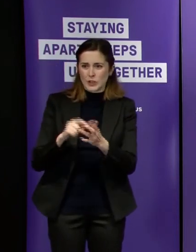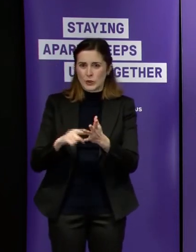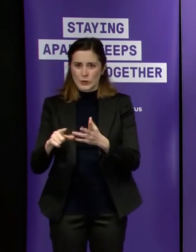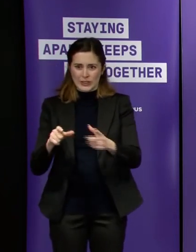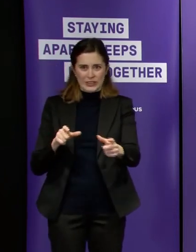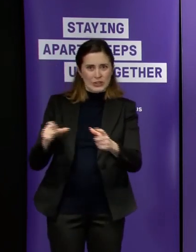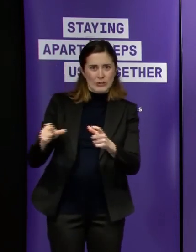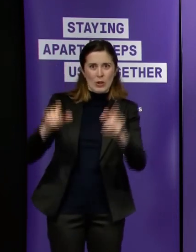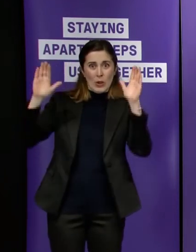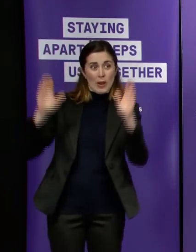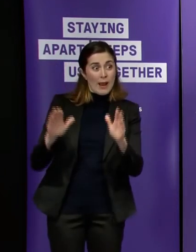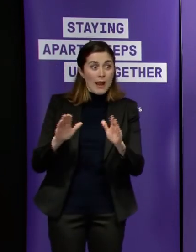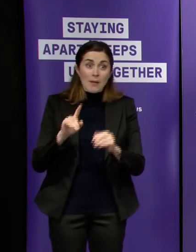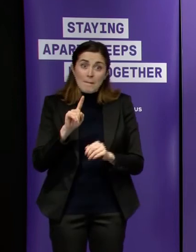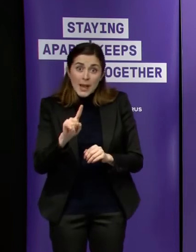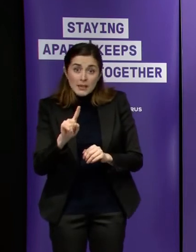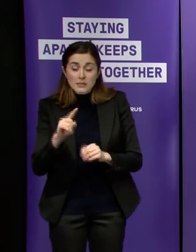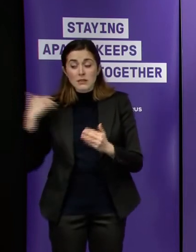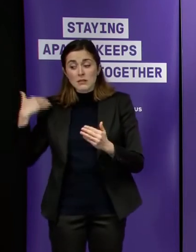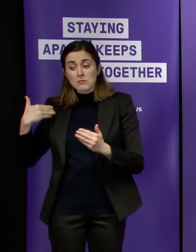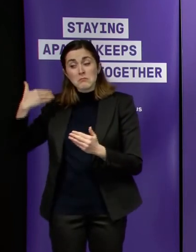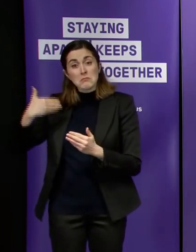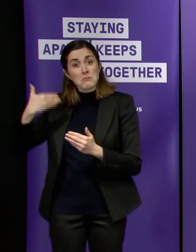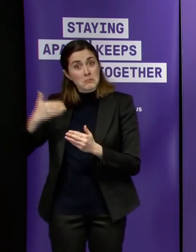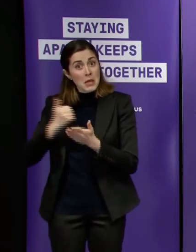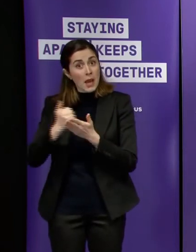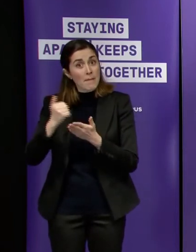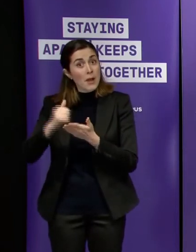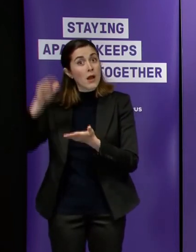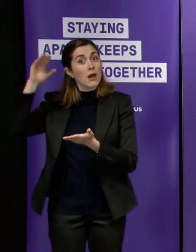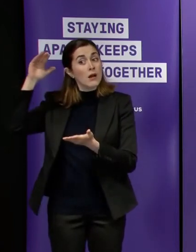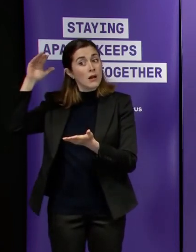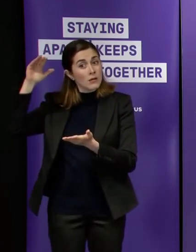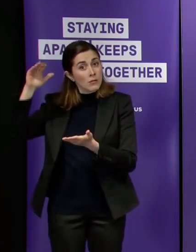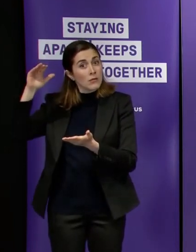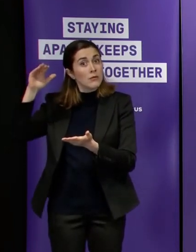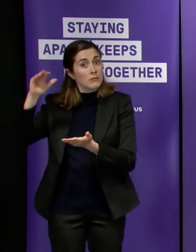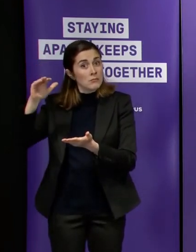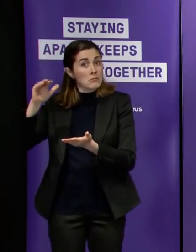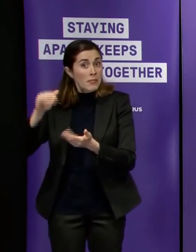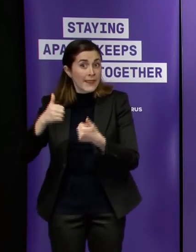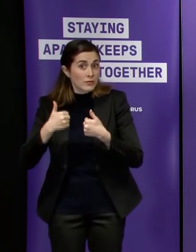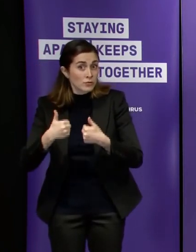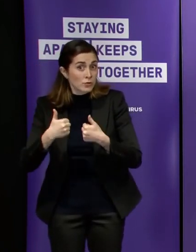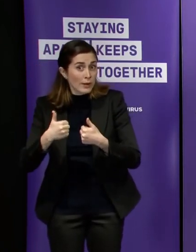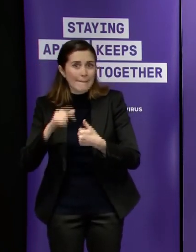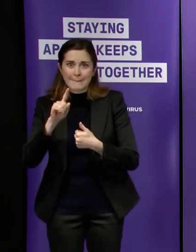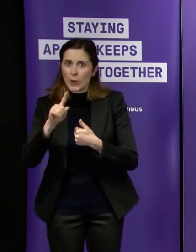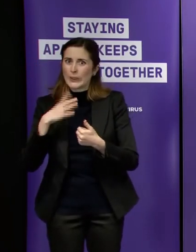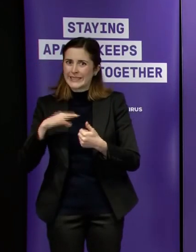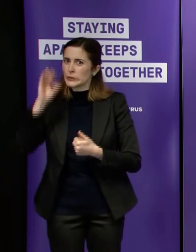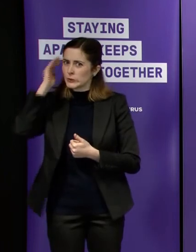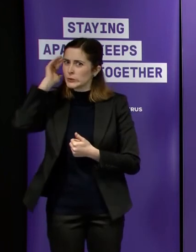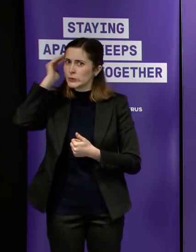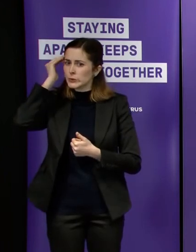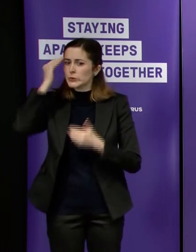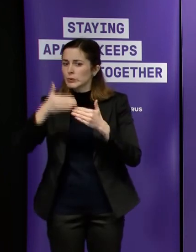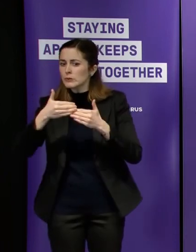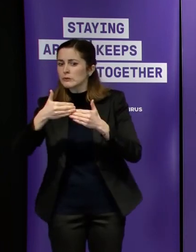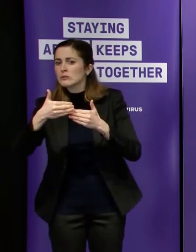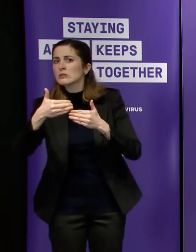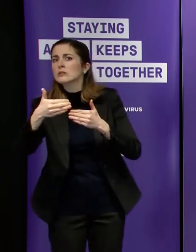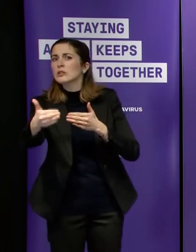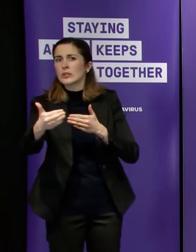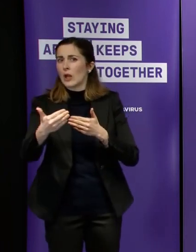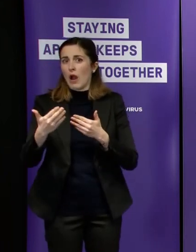they're heading the right way uh but we've all just got to stay the course on this and sadly we can't give people a definitive timeline or even